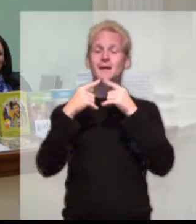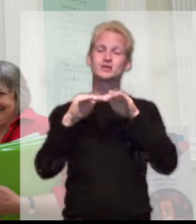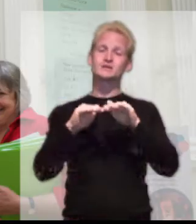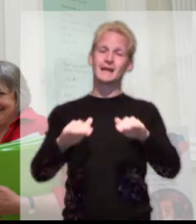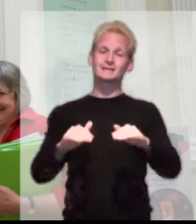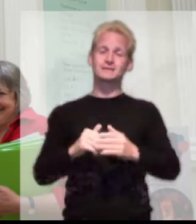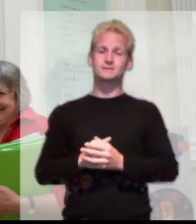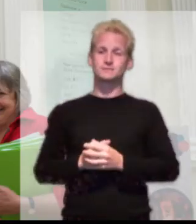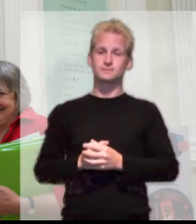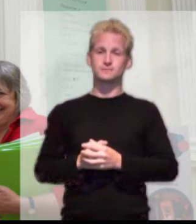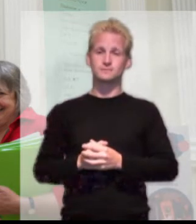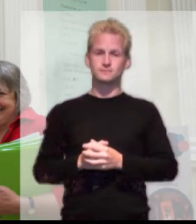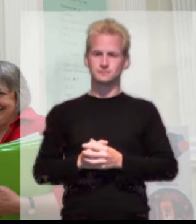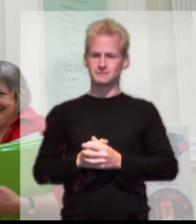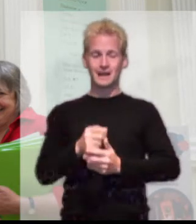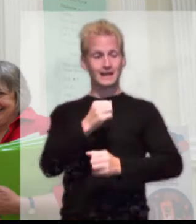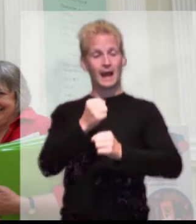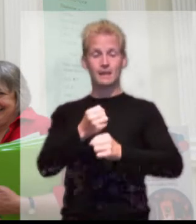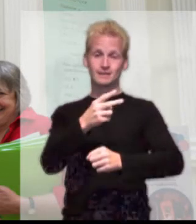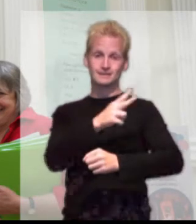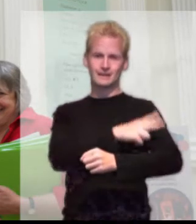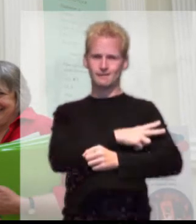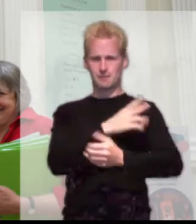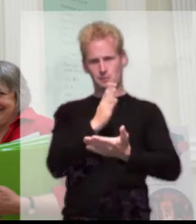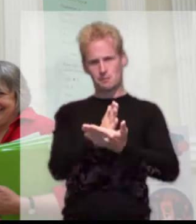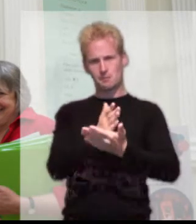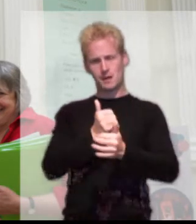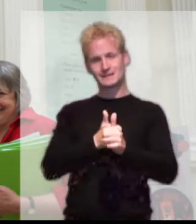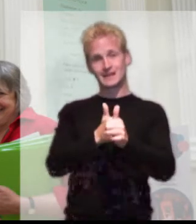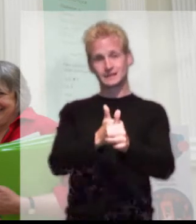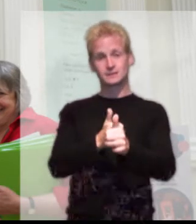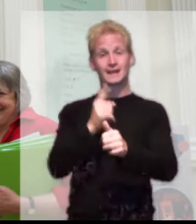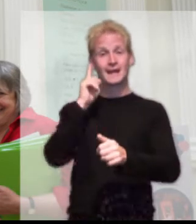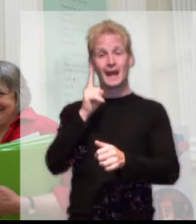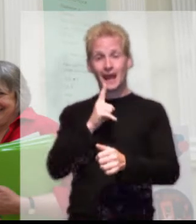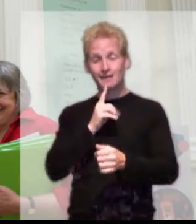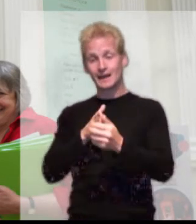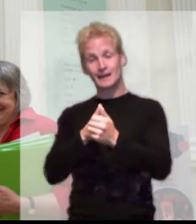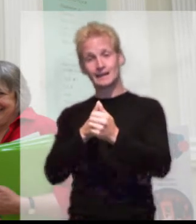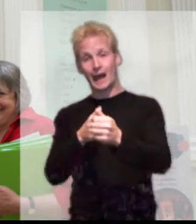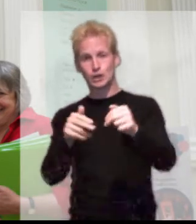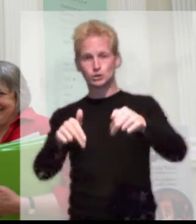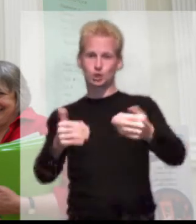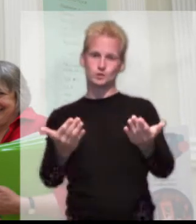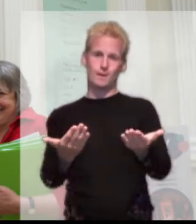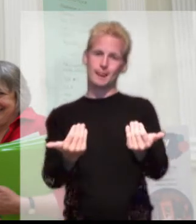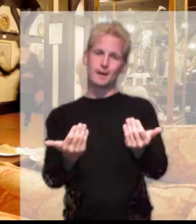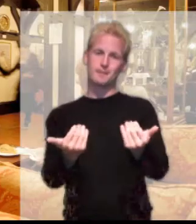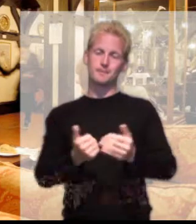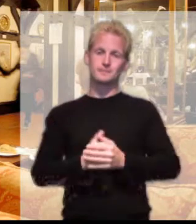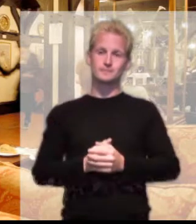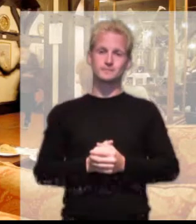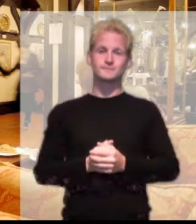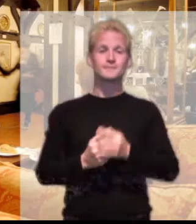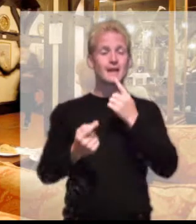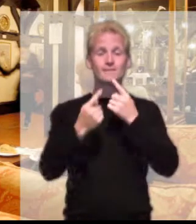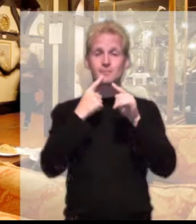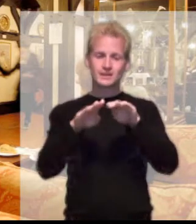Gallery staff will assist you. Assistance dogs are welcome. The information desk, shop